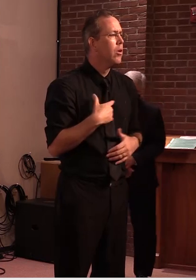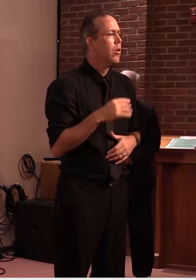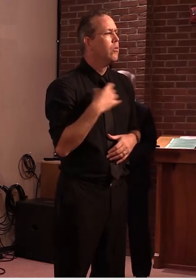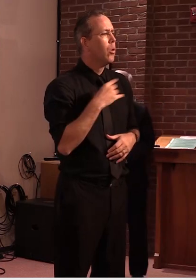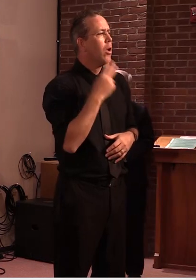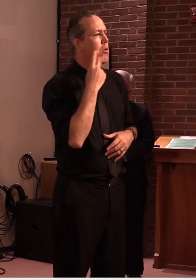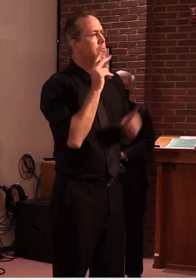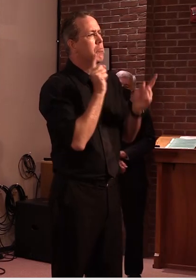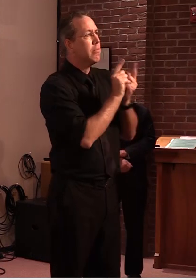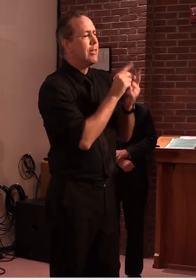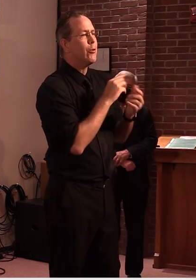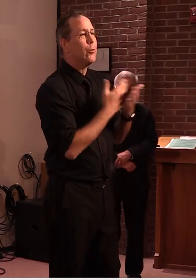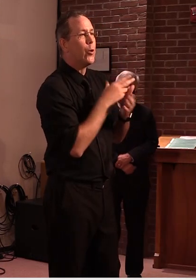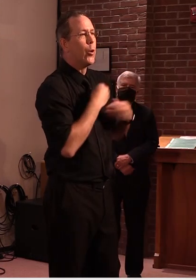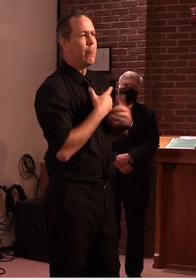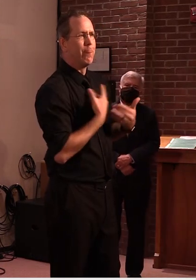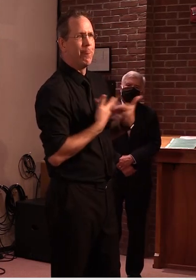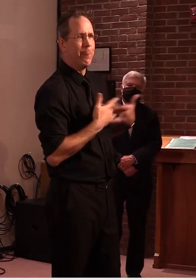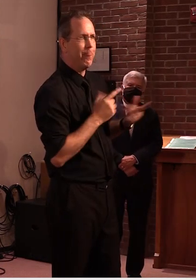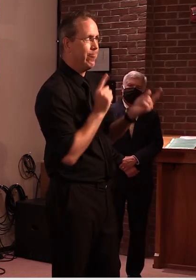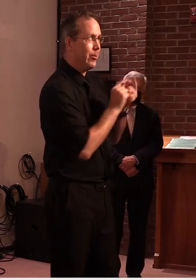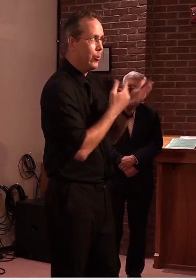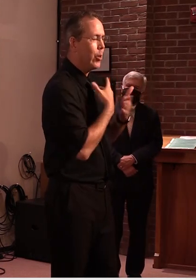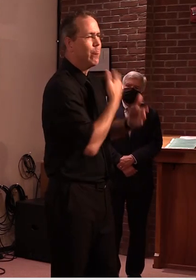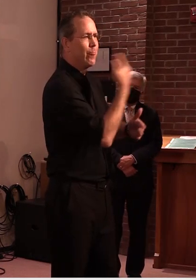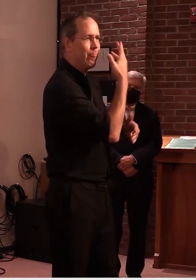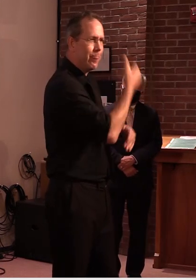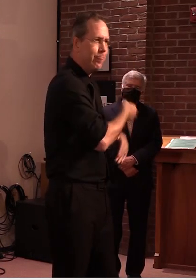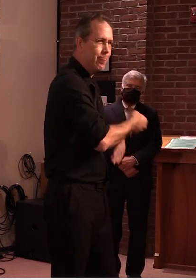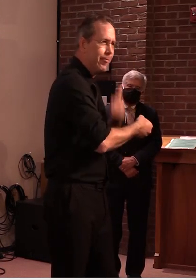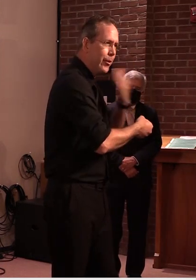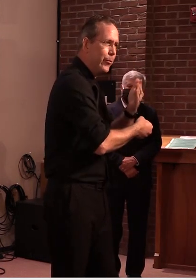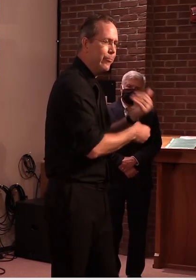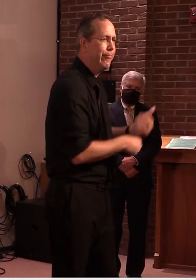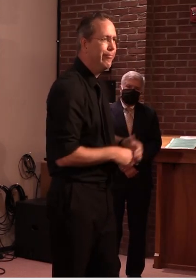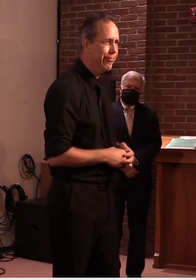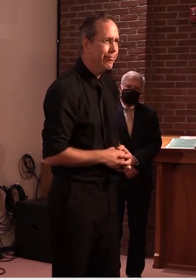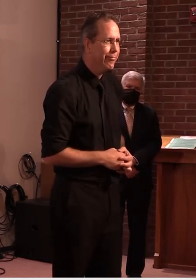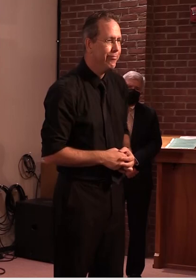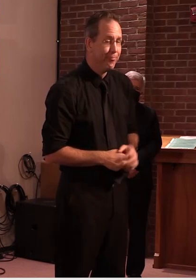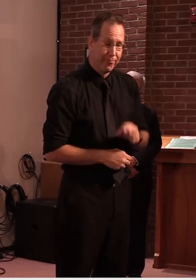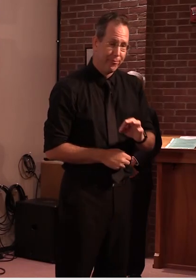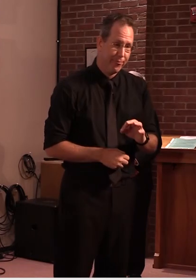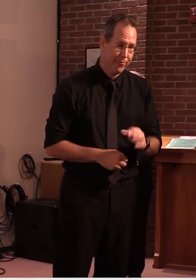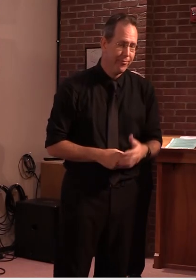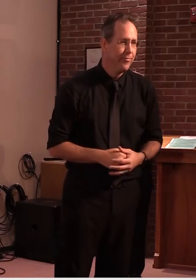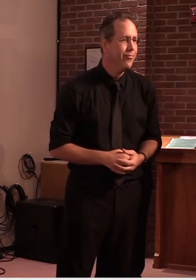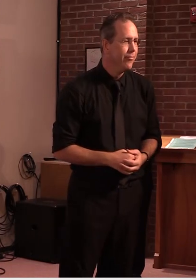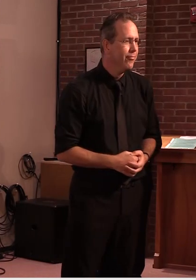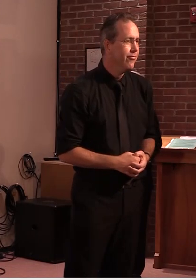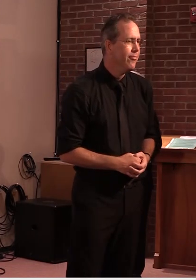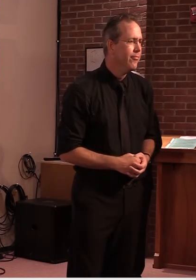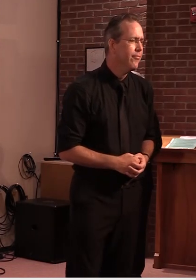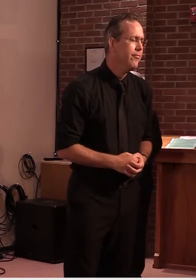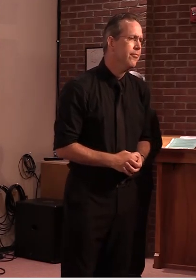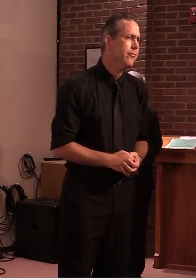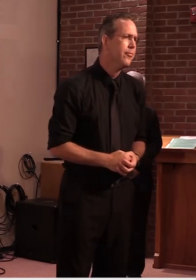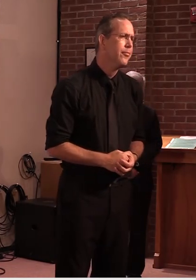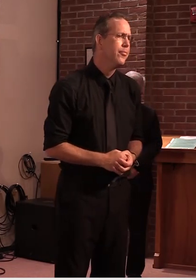all right great that's good eric times argus